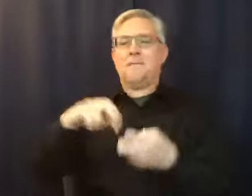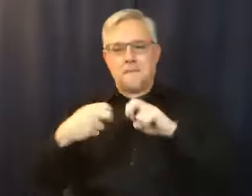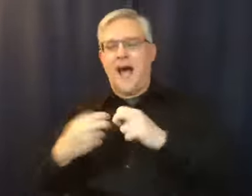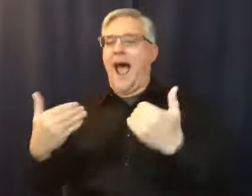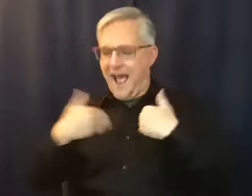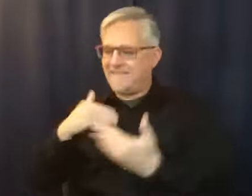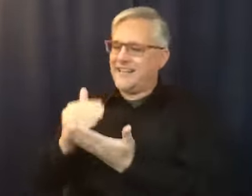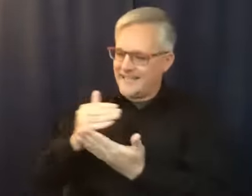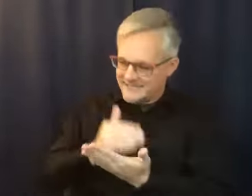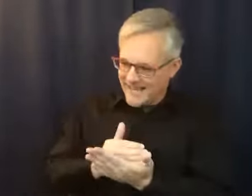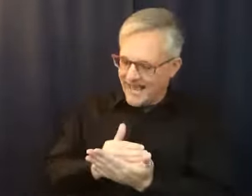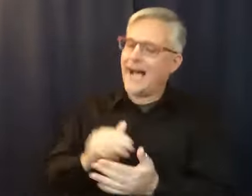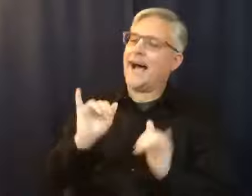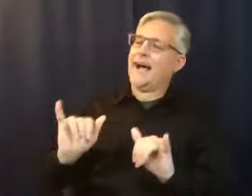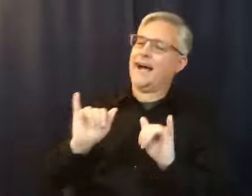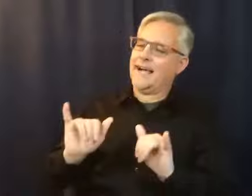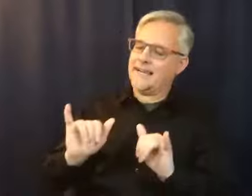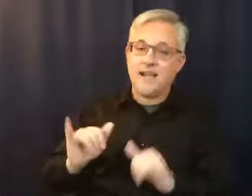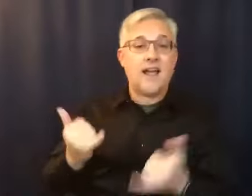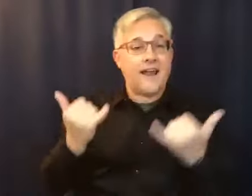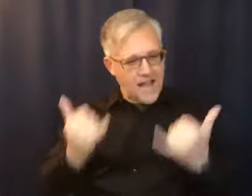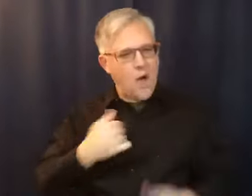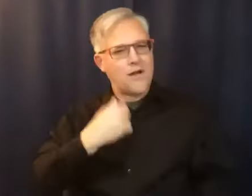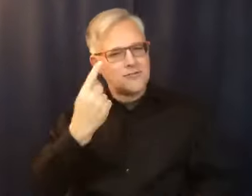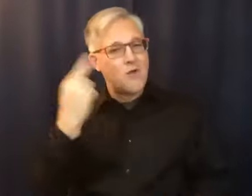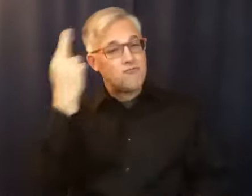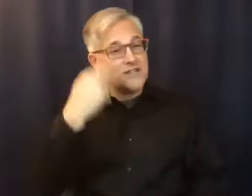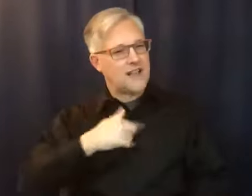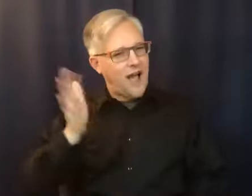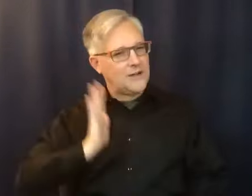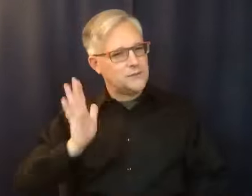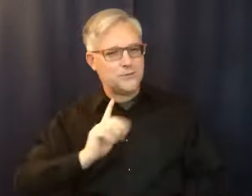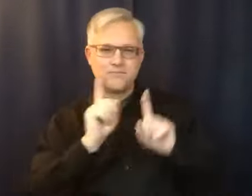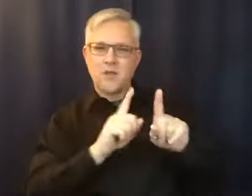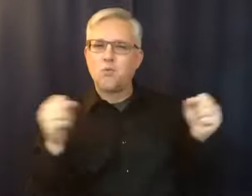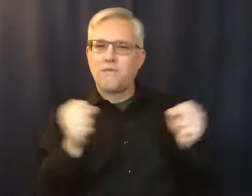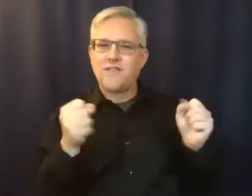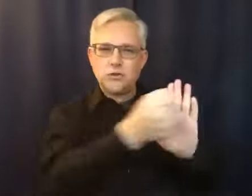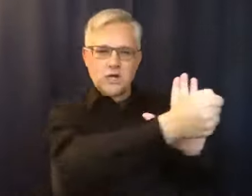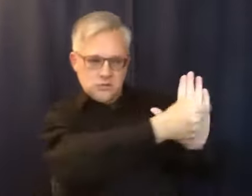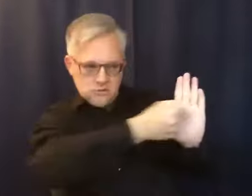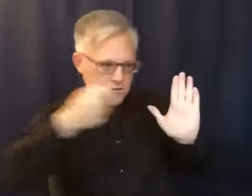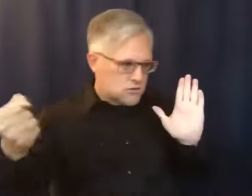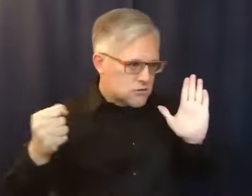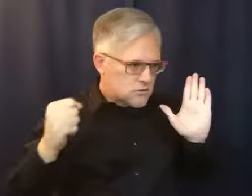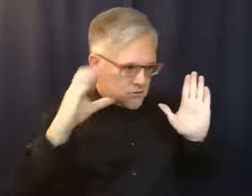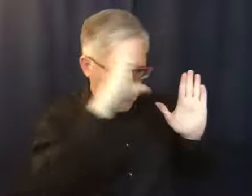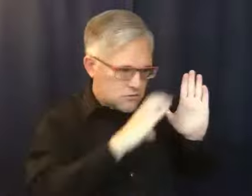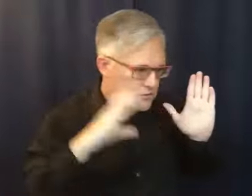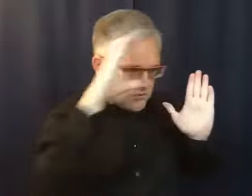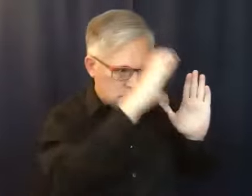why you used to stand in front of the refrigerator looking for something to calm the pain. And you had to realize there was nothing in there. But the